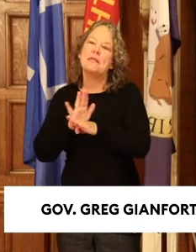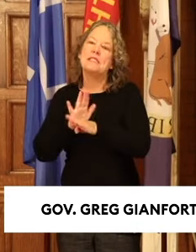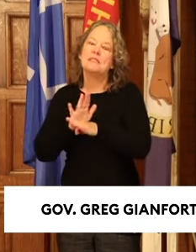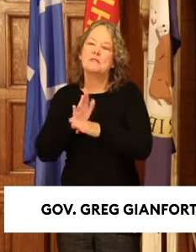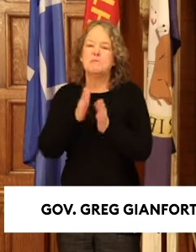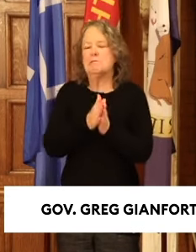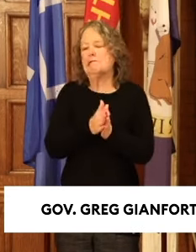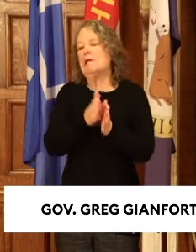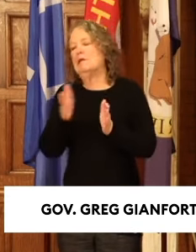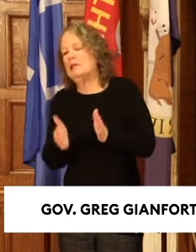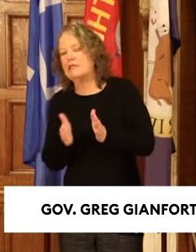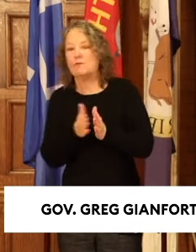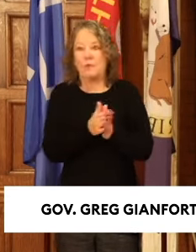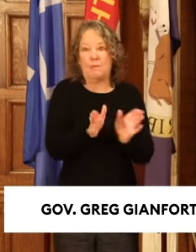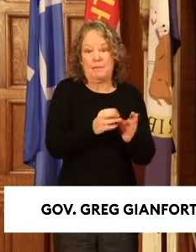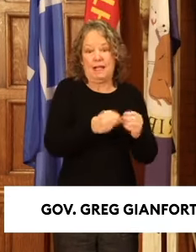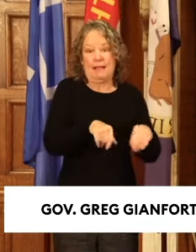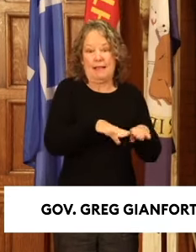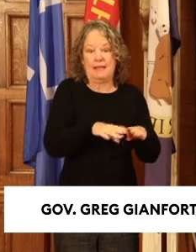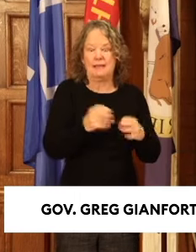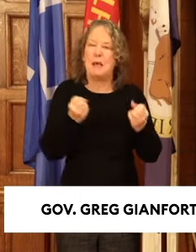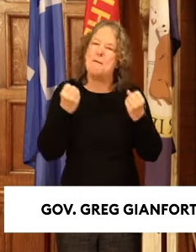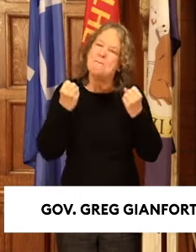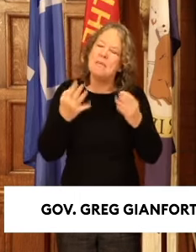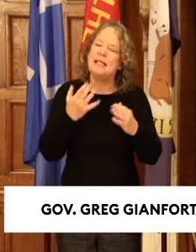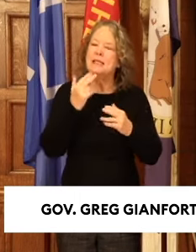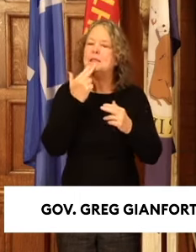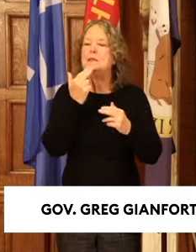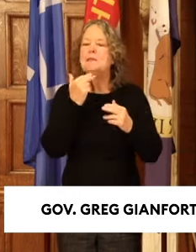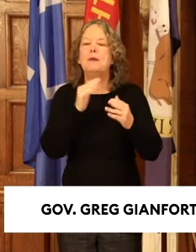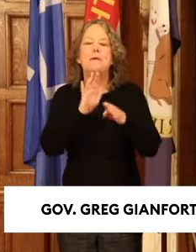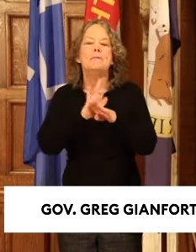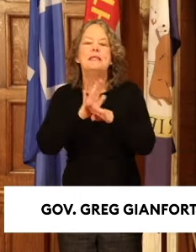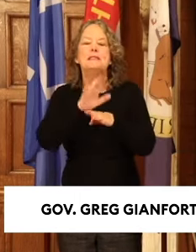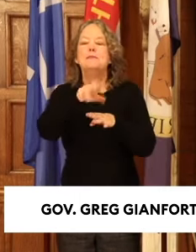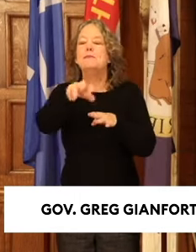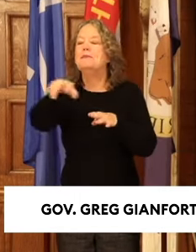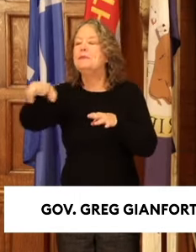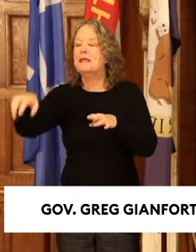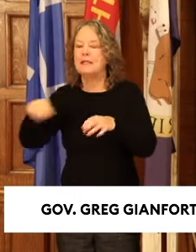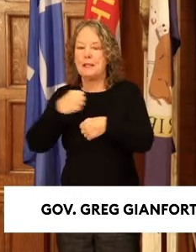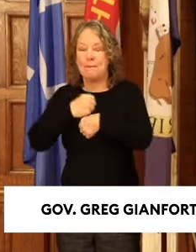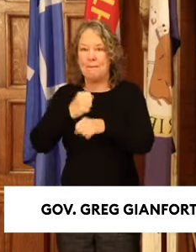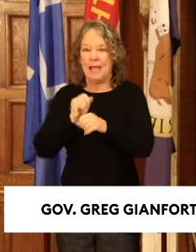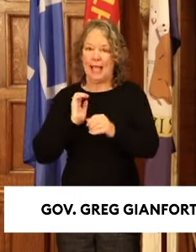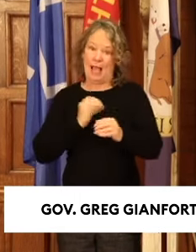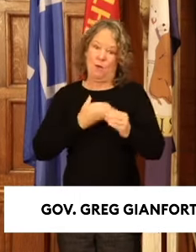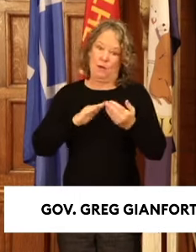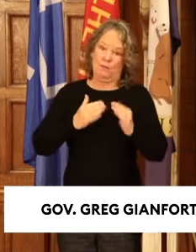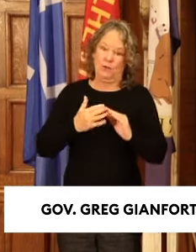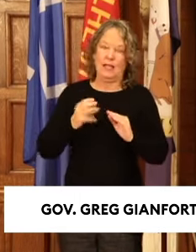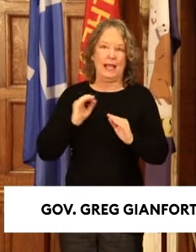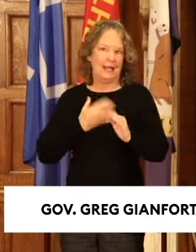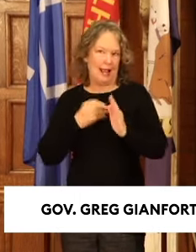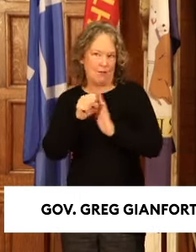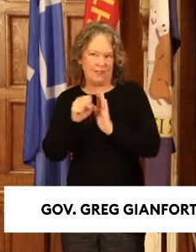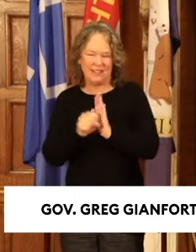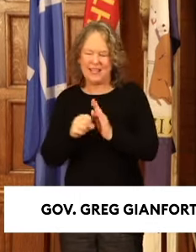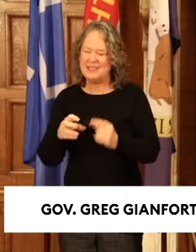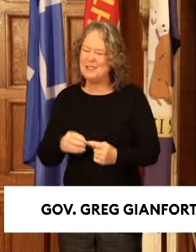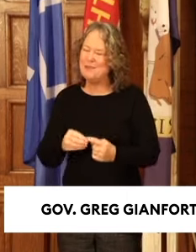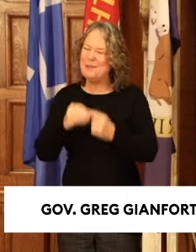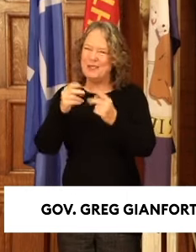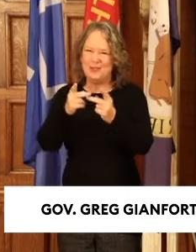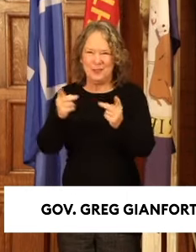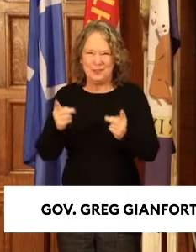Adjacent to our public lands, there are many small businesses that make our communities and our state such a special place to